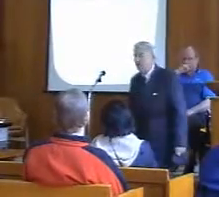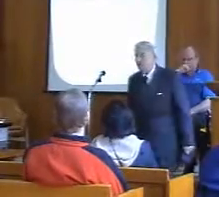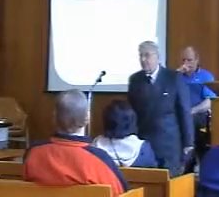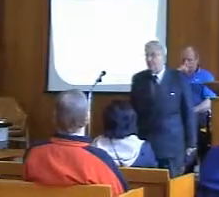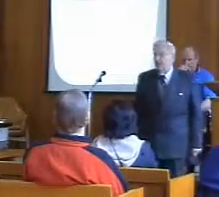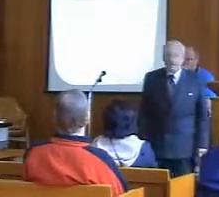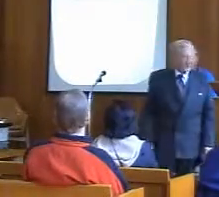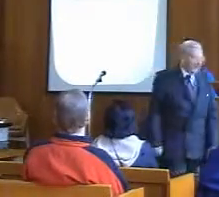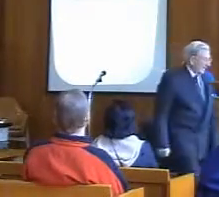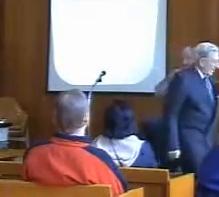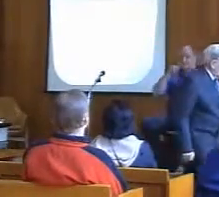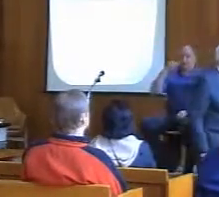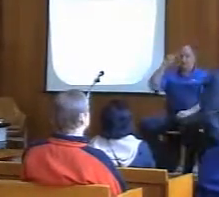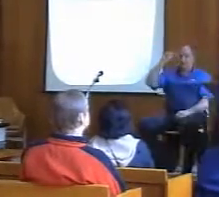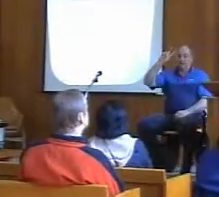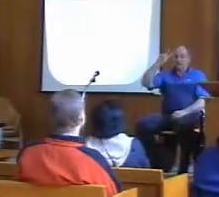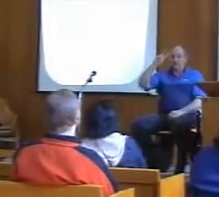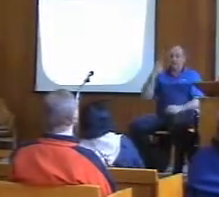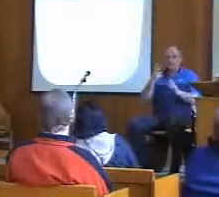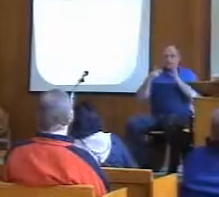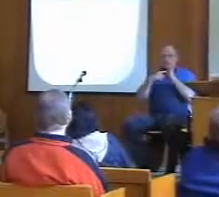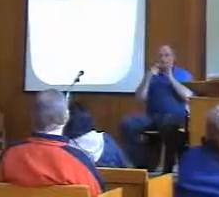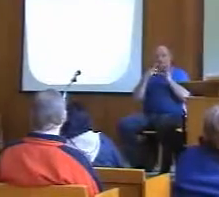and round about verse 8.